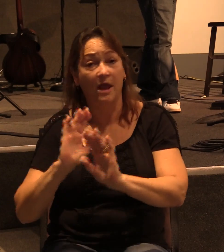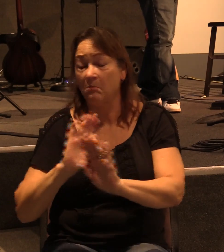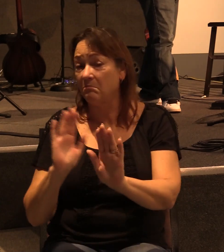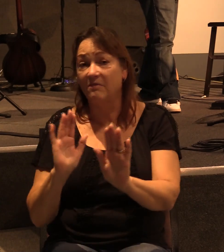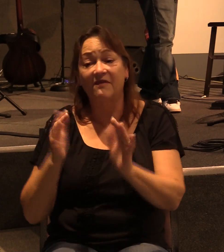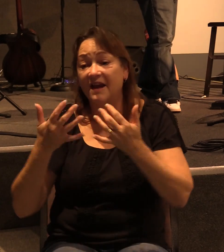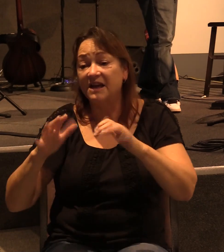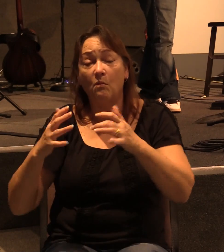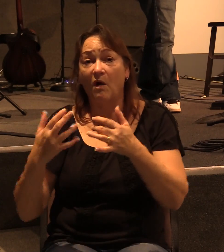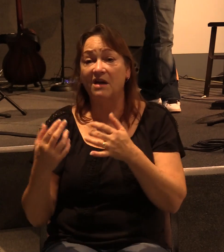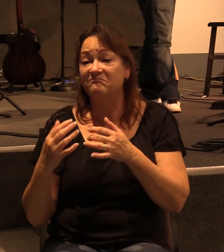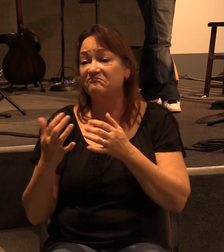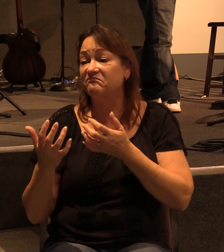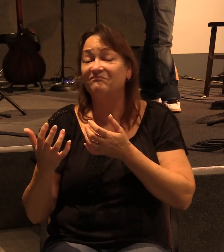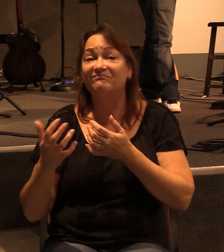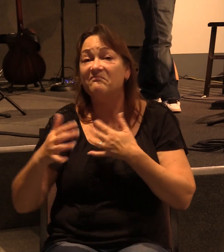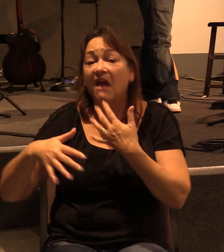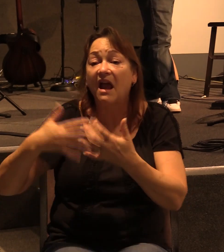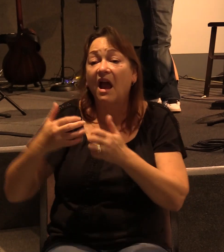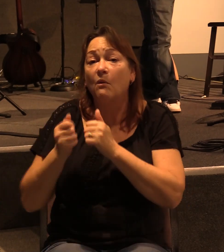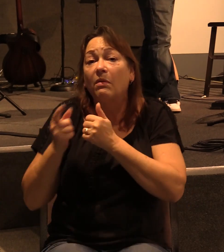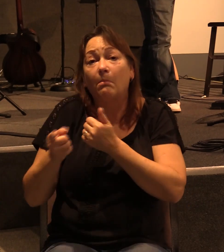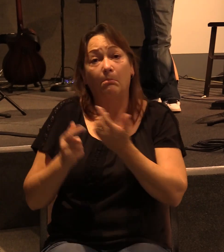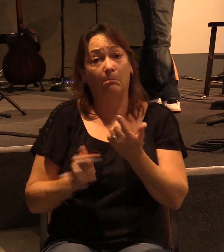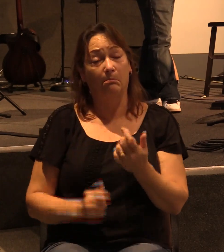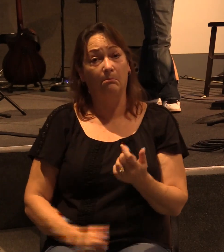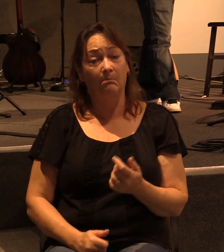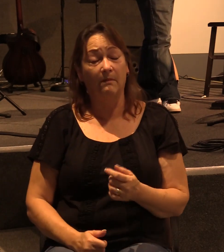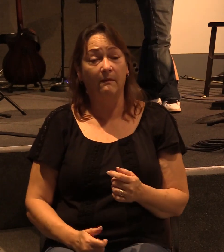Okay? And so you see why Paul's telling us these things.